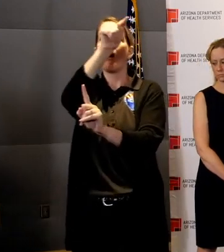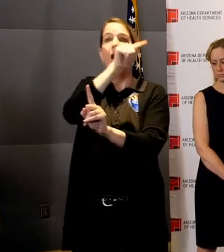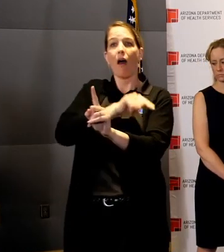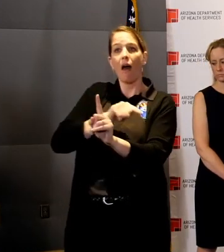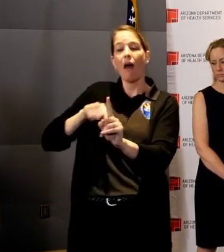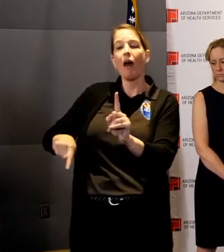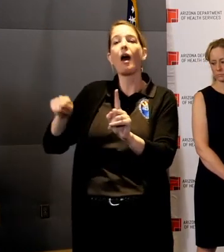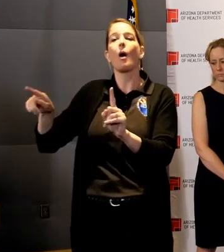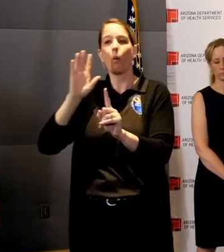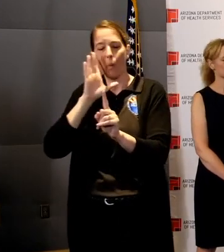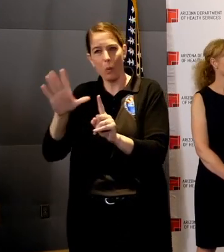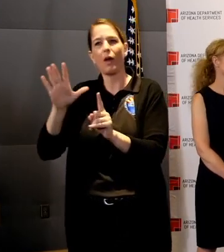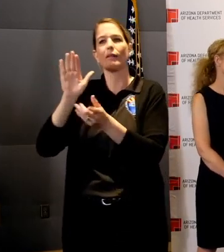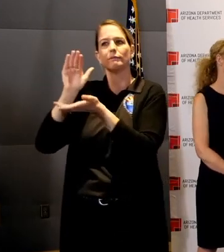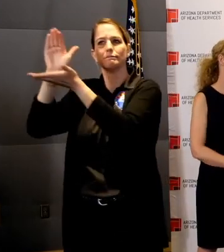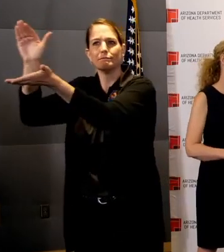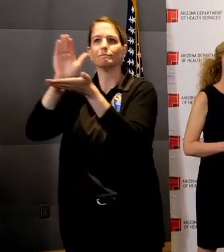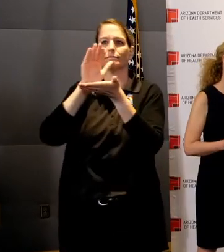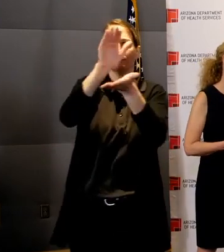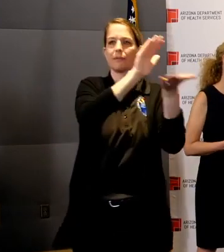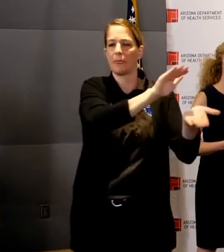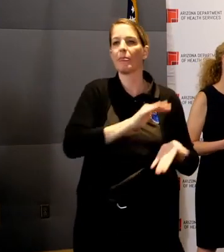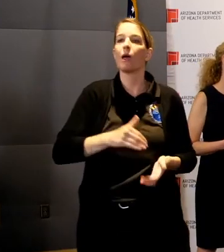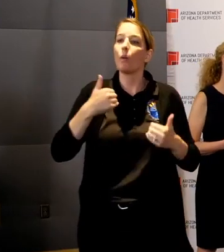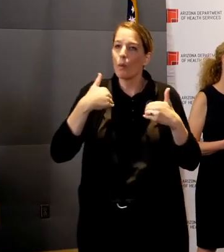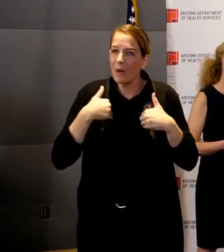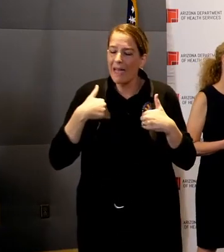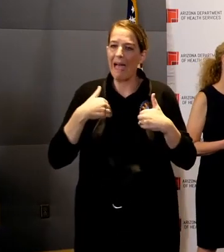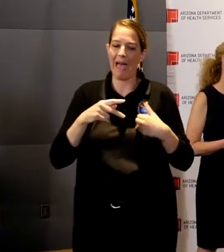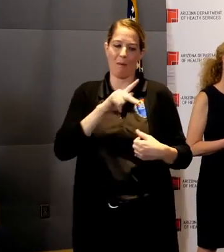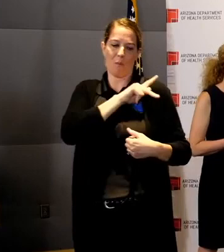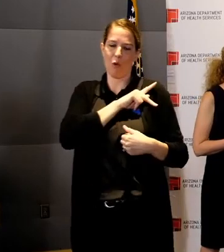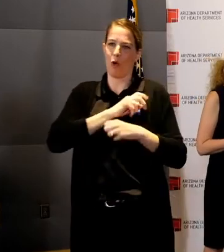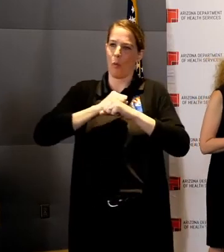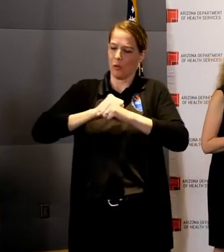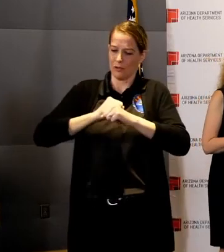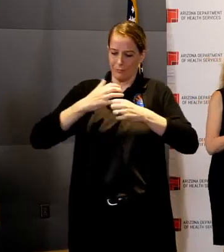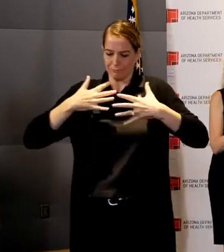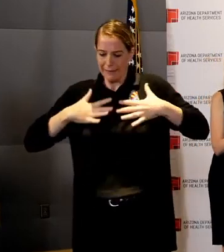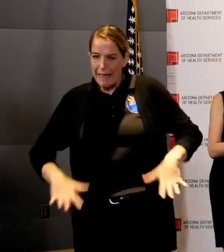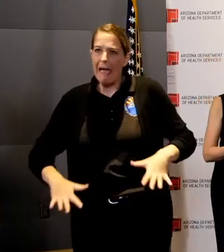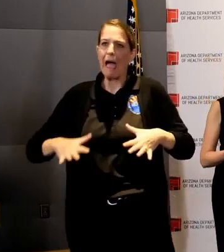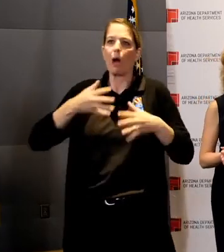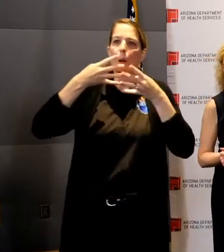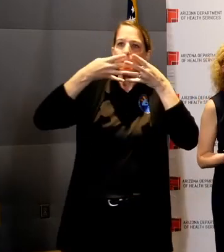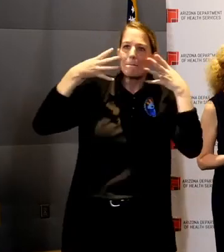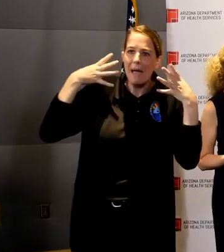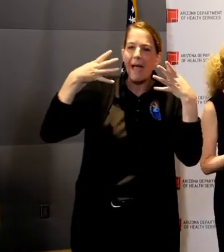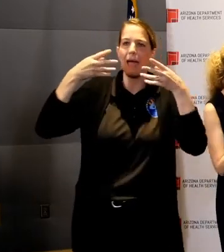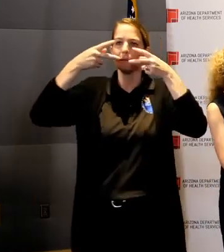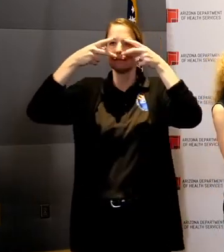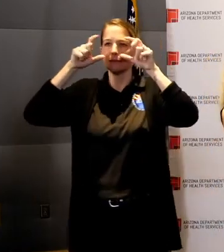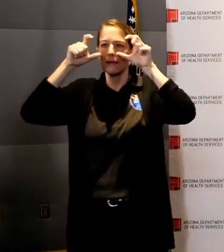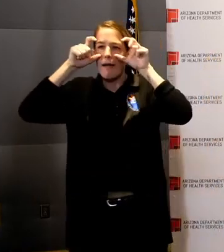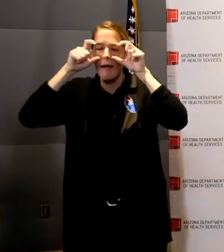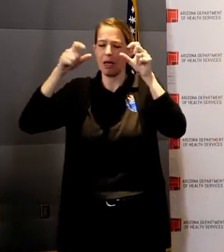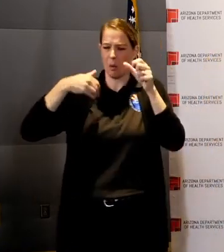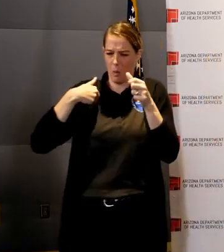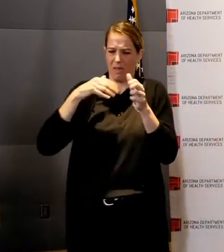going out to all 15 counties and we're going to address testing the same way. Kara, do you want to talk on the? Yes. Yes.